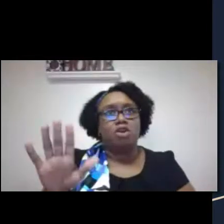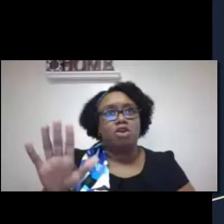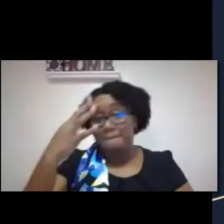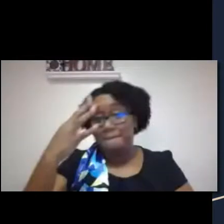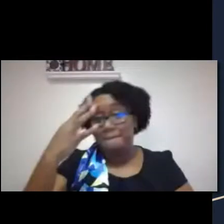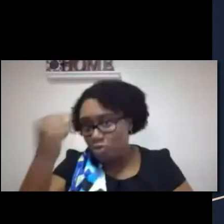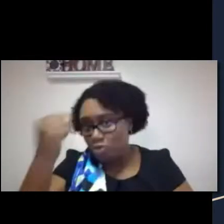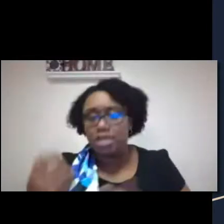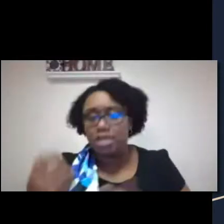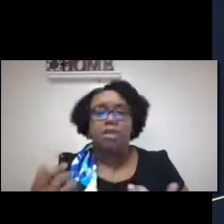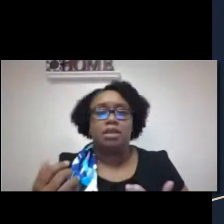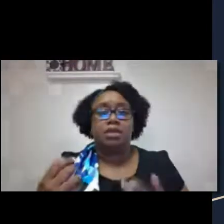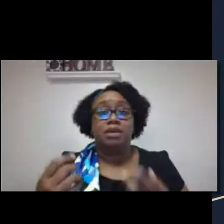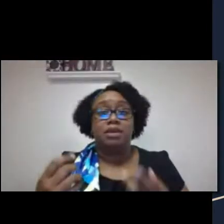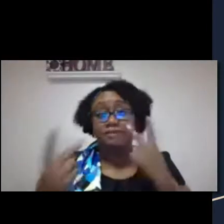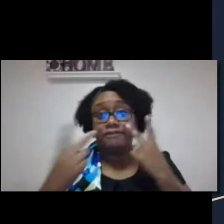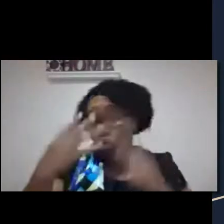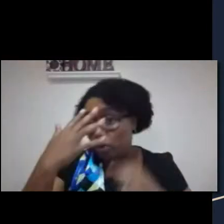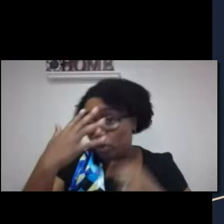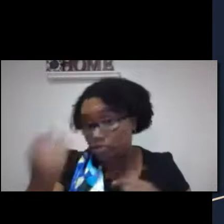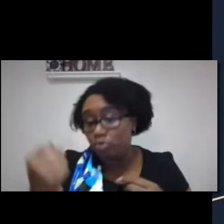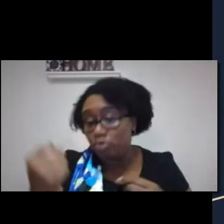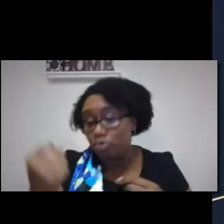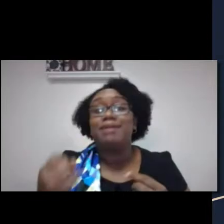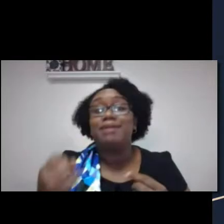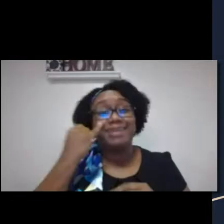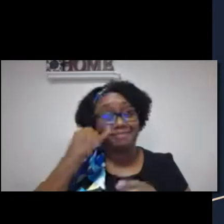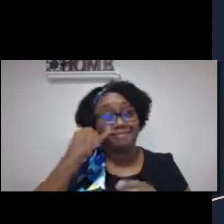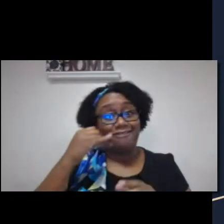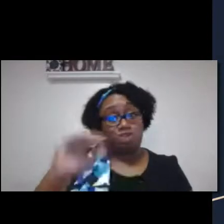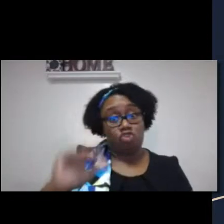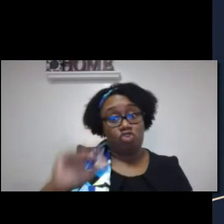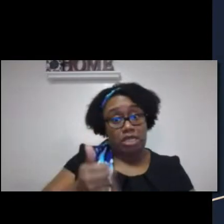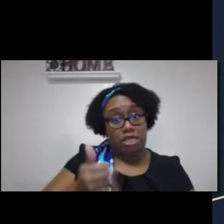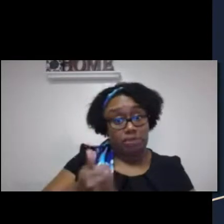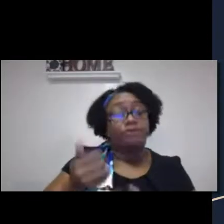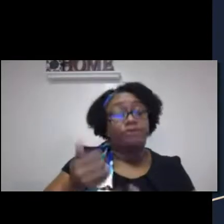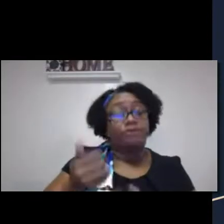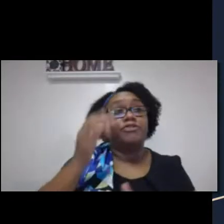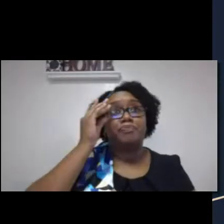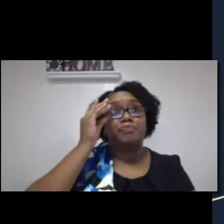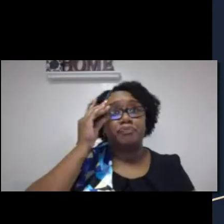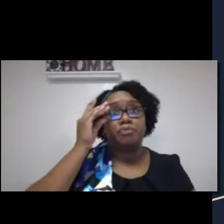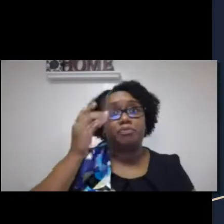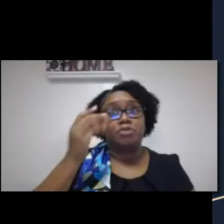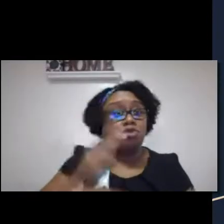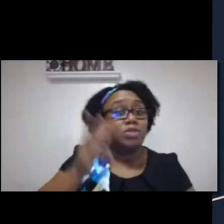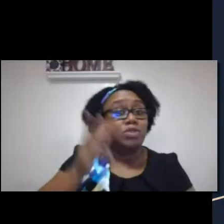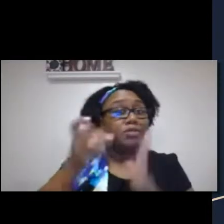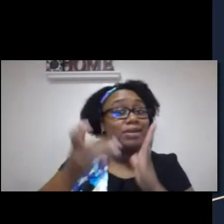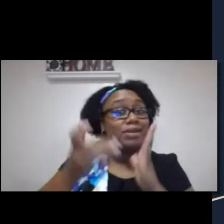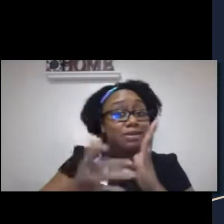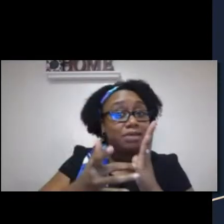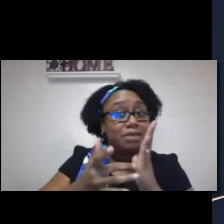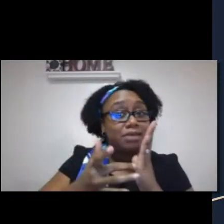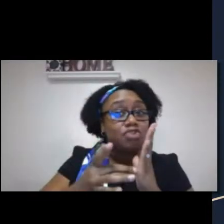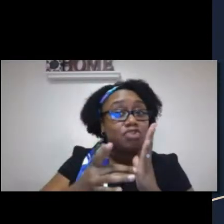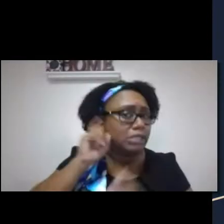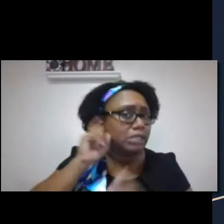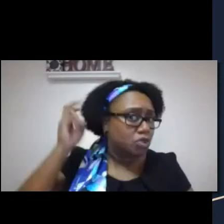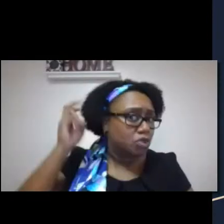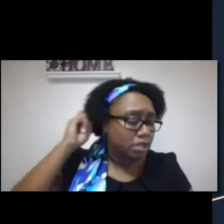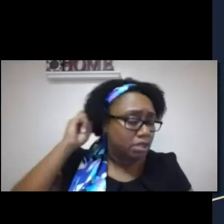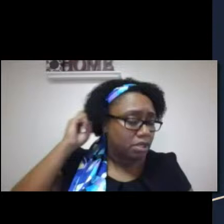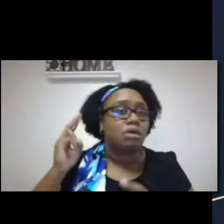proficiency, lack of language proficiency affecting their memory, their visual memory. If it was a